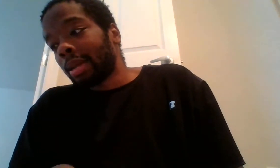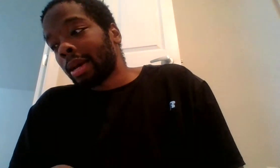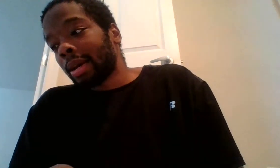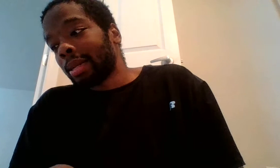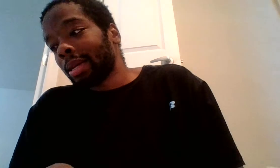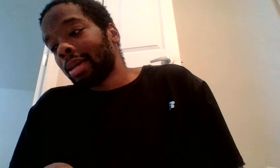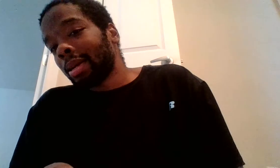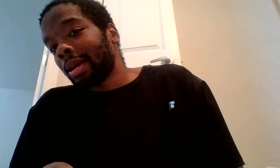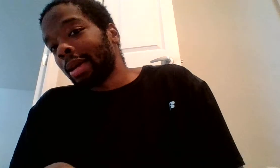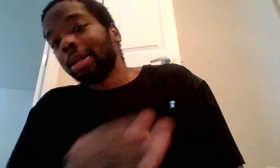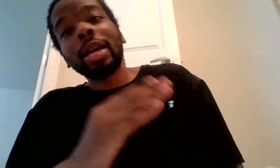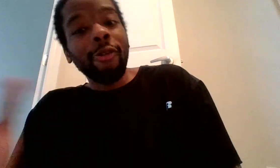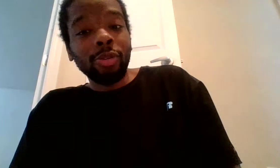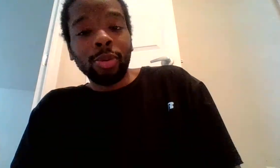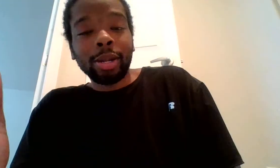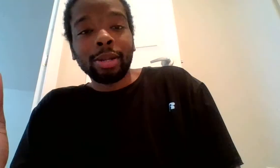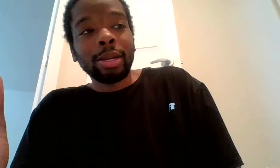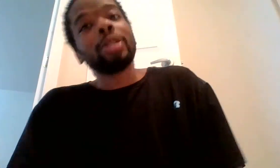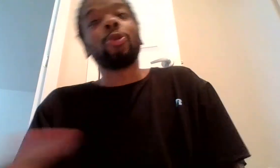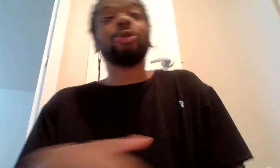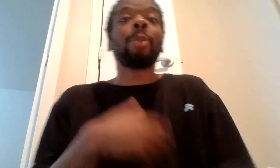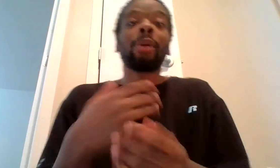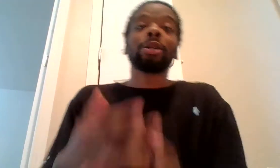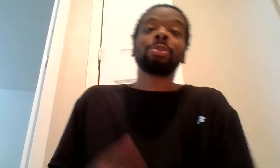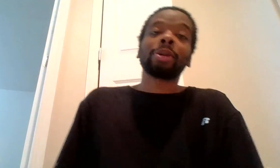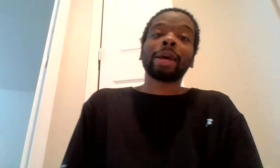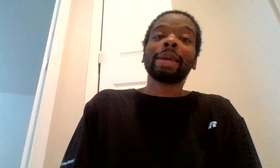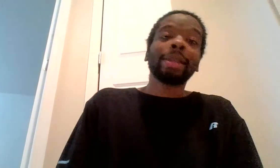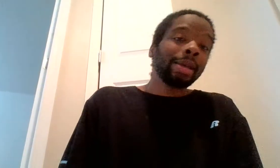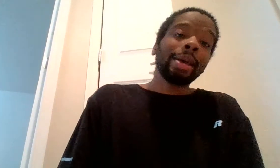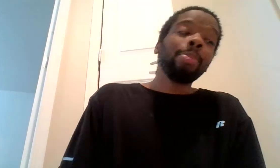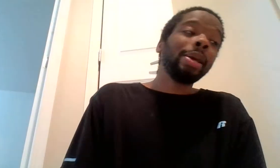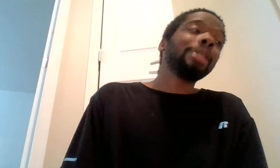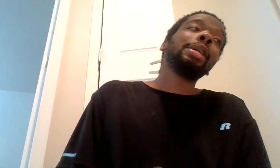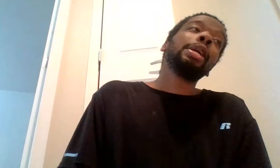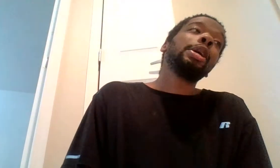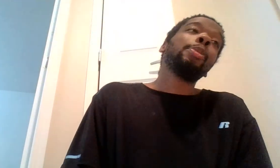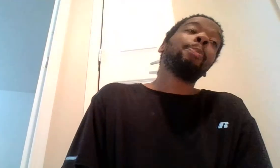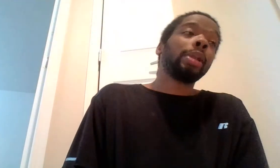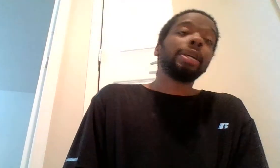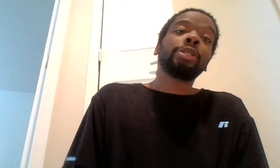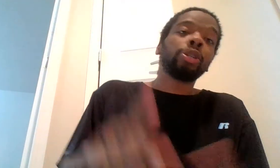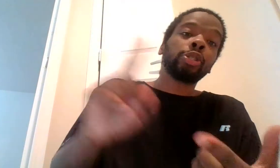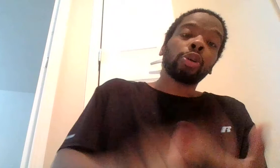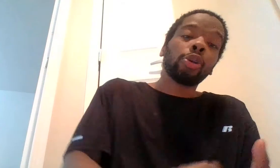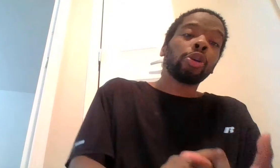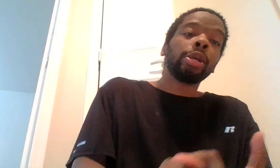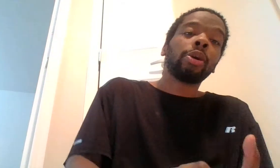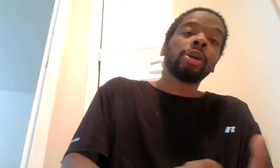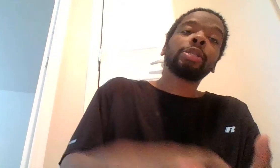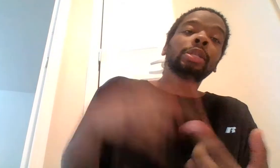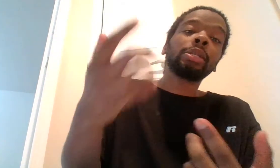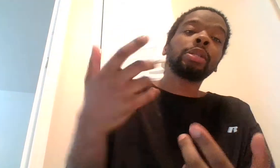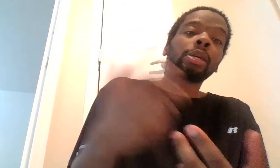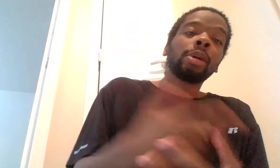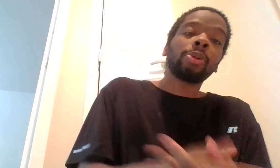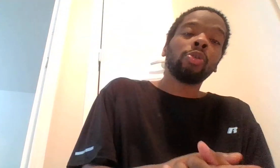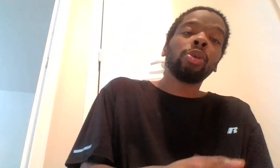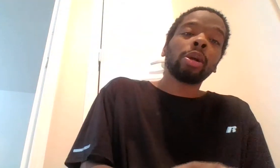that, it's everyone. The reason I pause about that again, it means police, security guards. Let's just look up who under